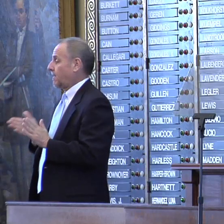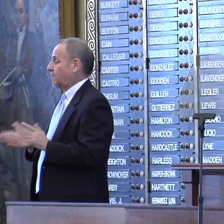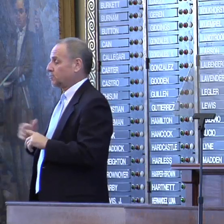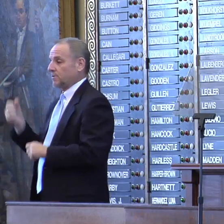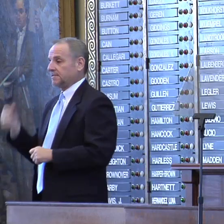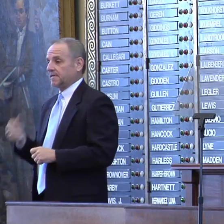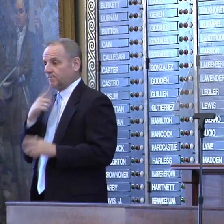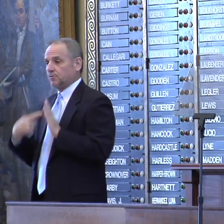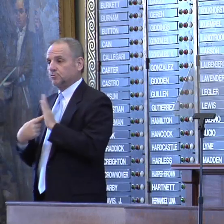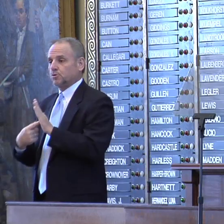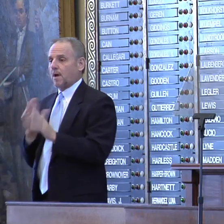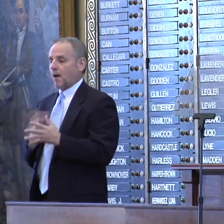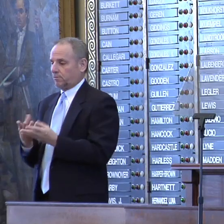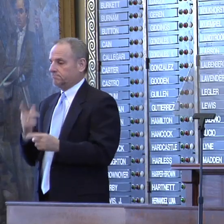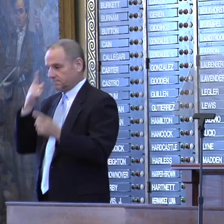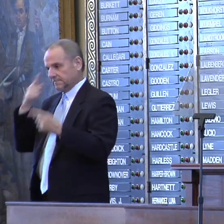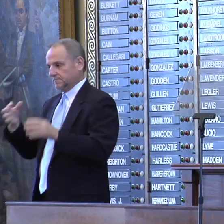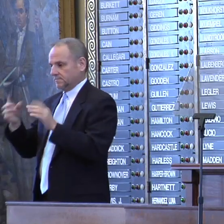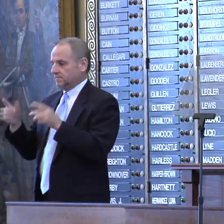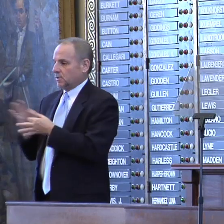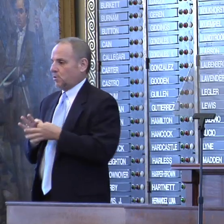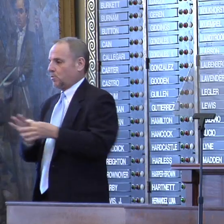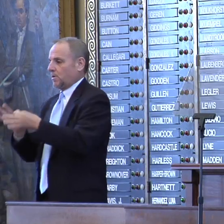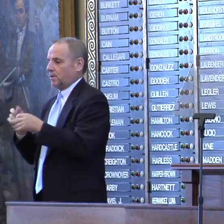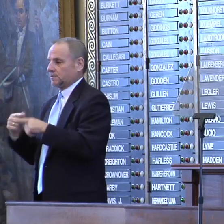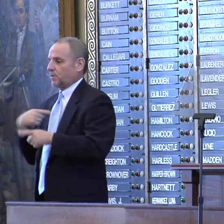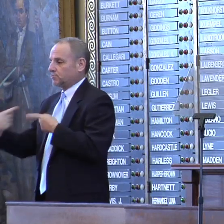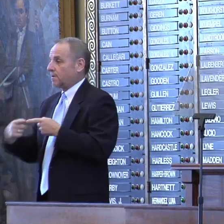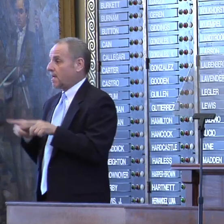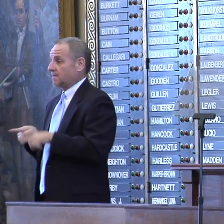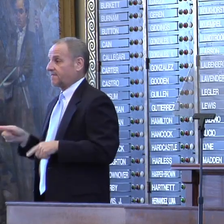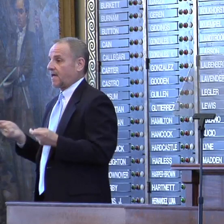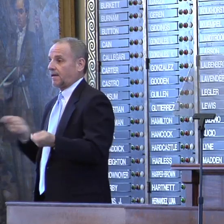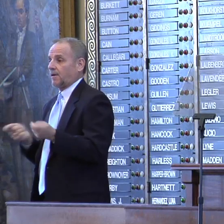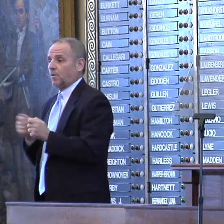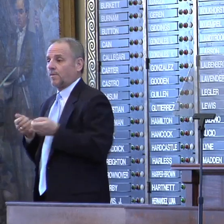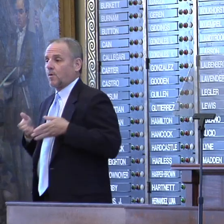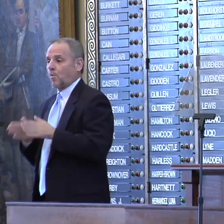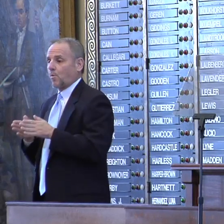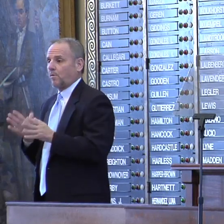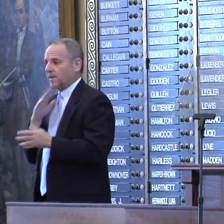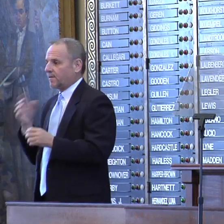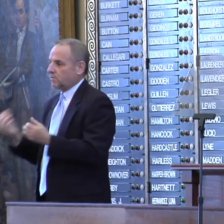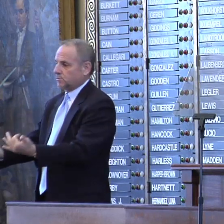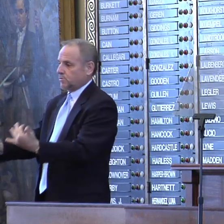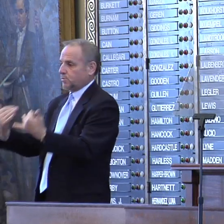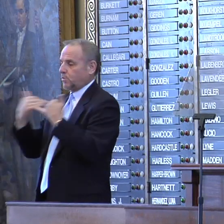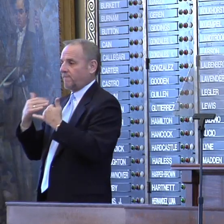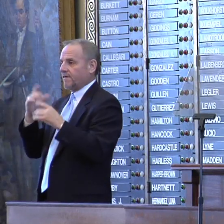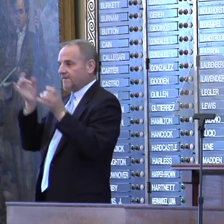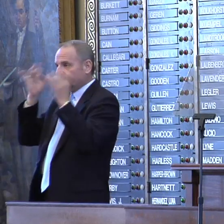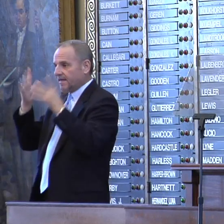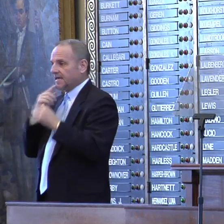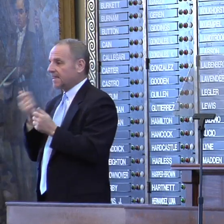but to show our resolve and unity in the struggle as they deal with a wave of violence unlike anything